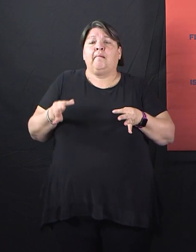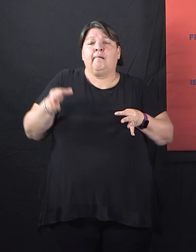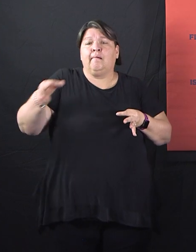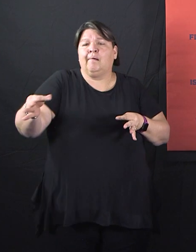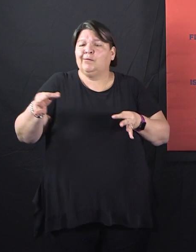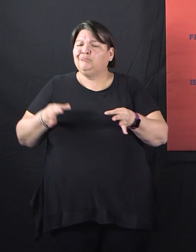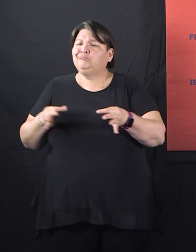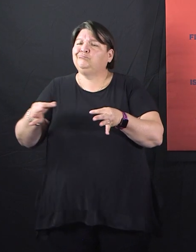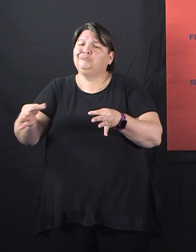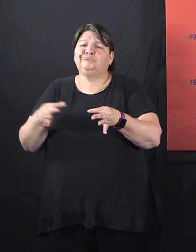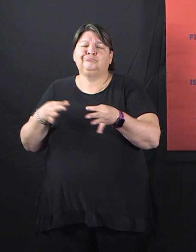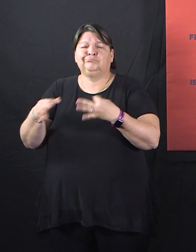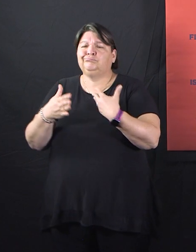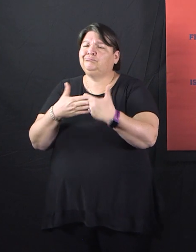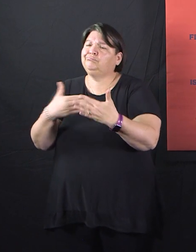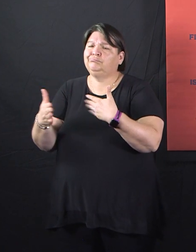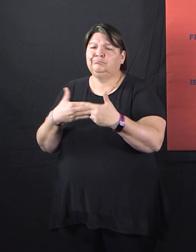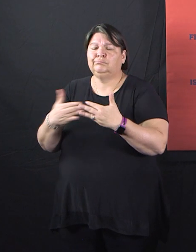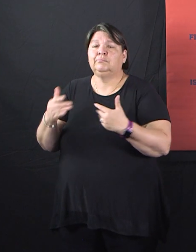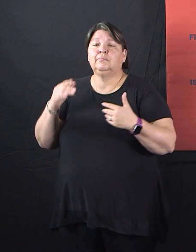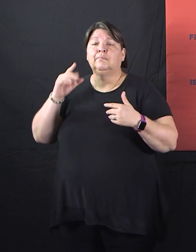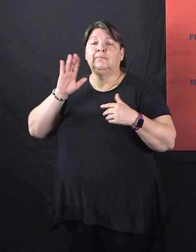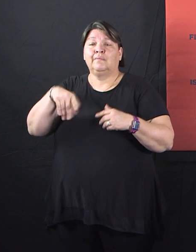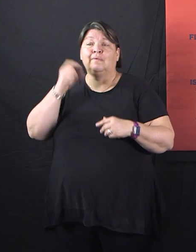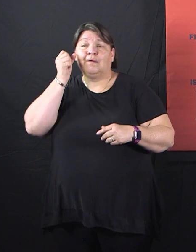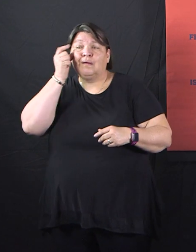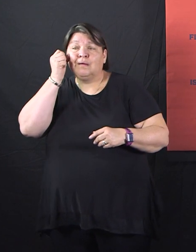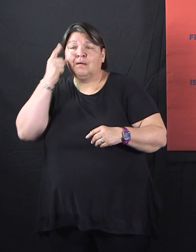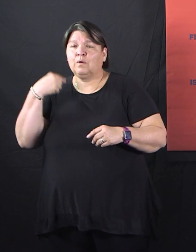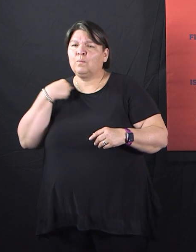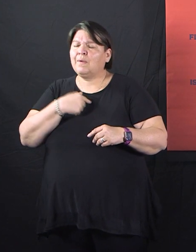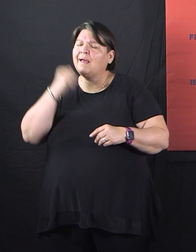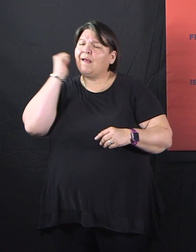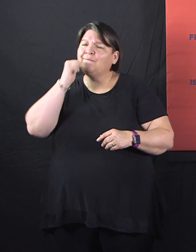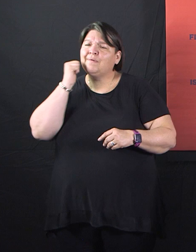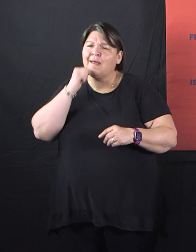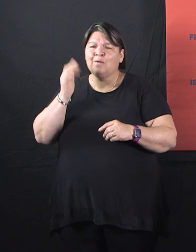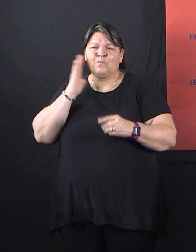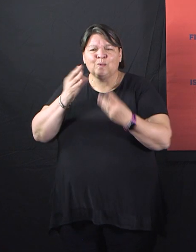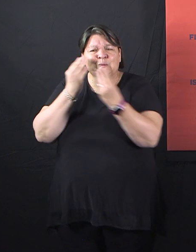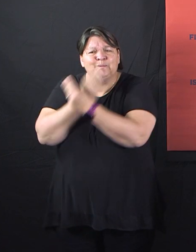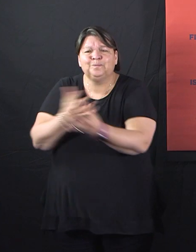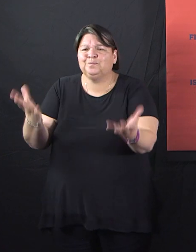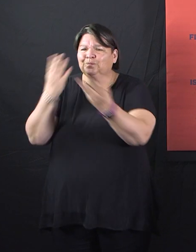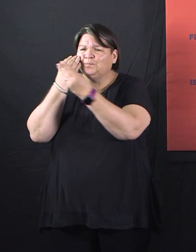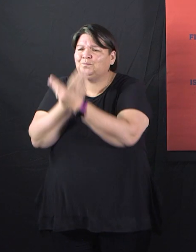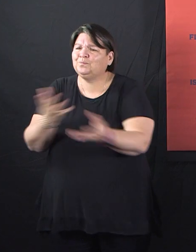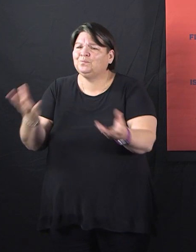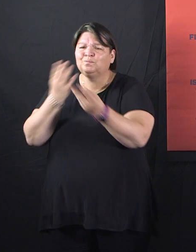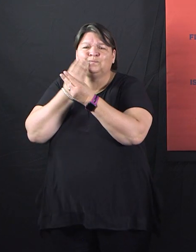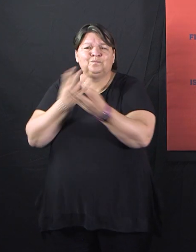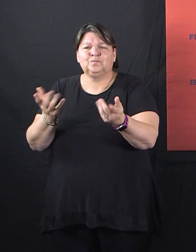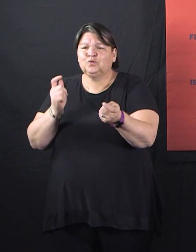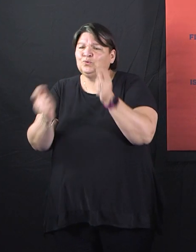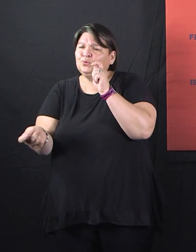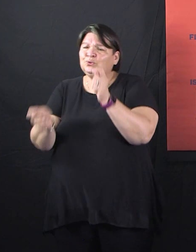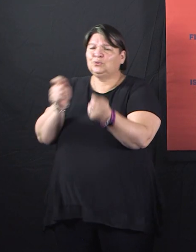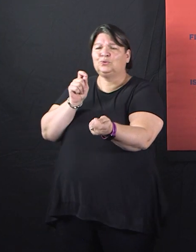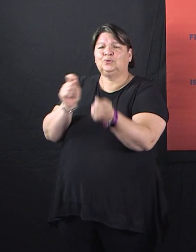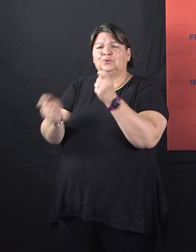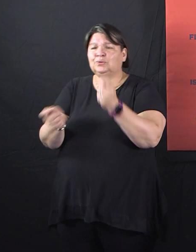So we'll continue to provide you with updates and updates on our emergency responders and our personnel.